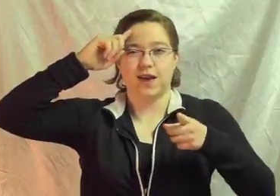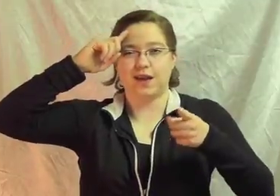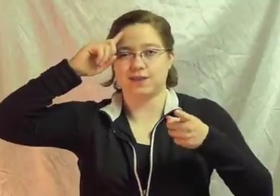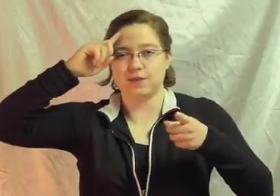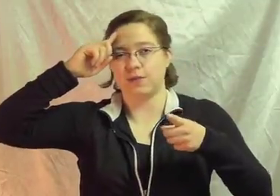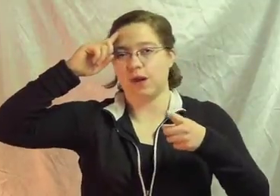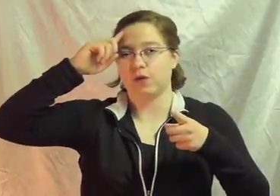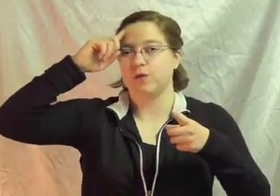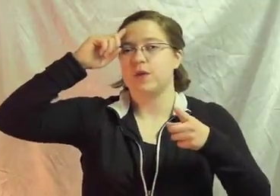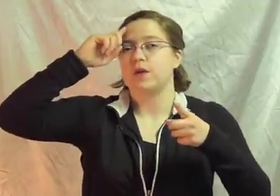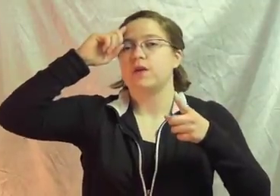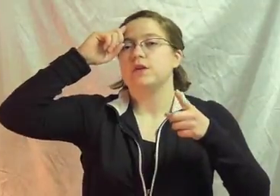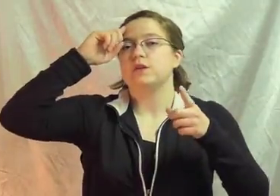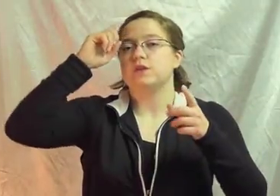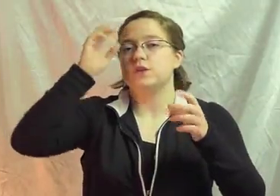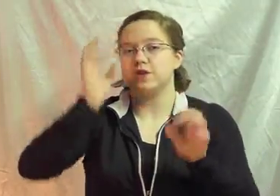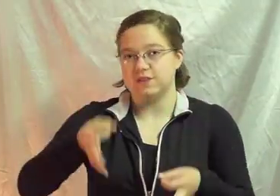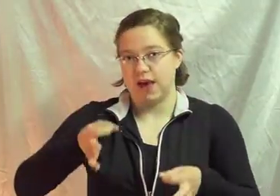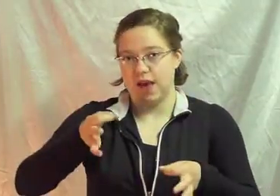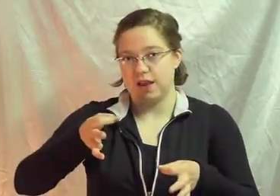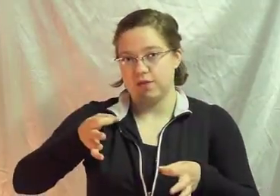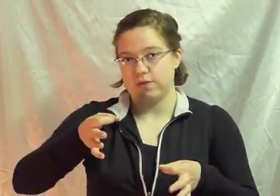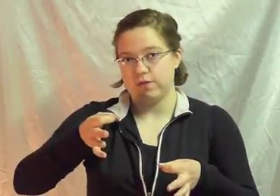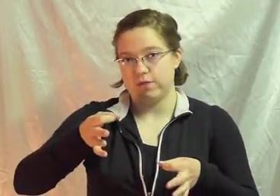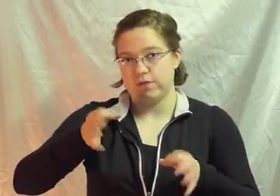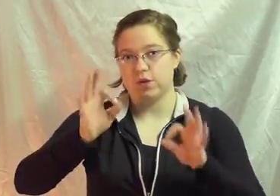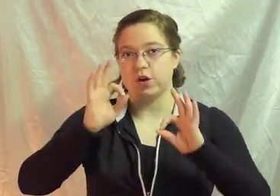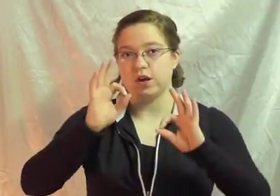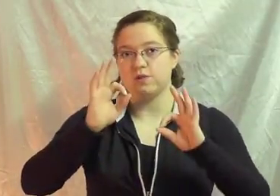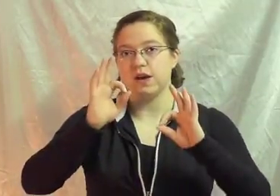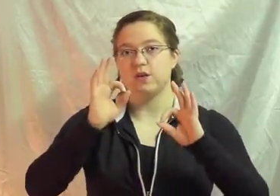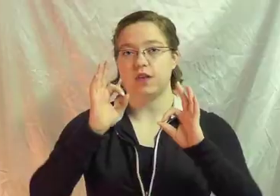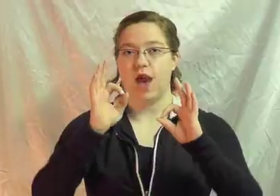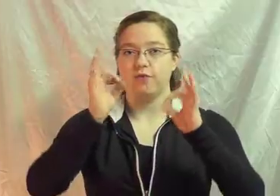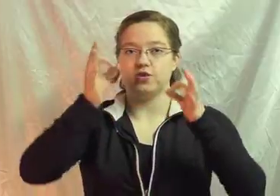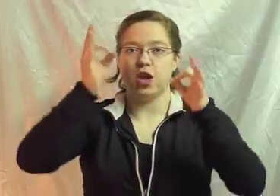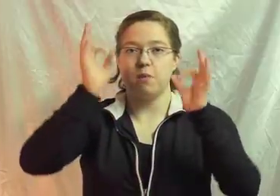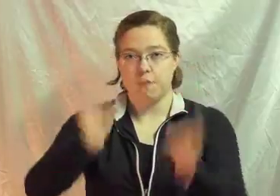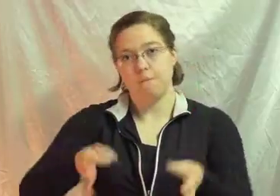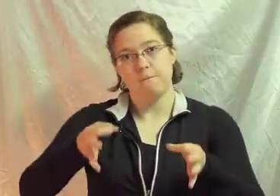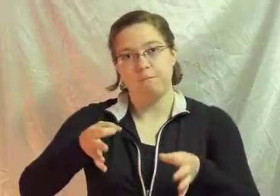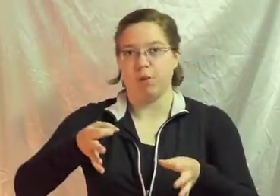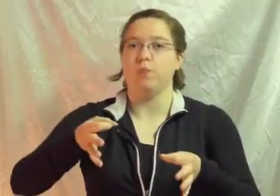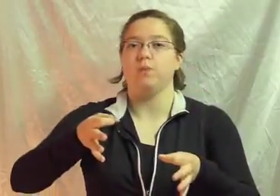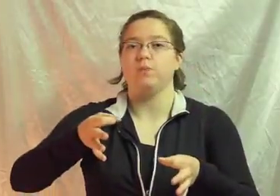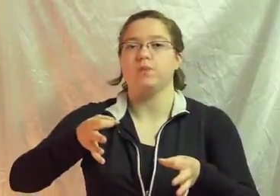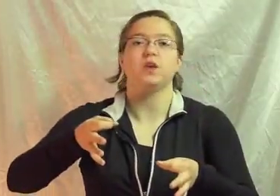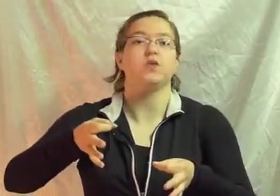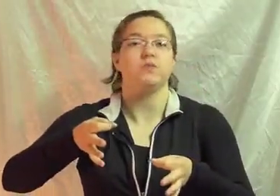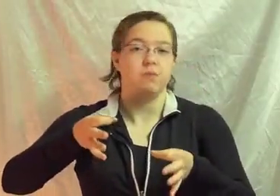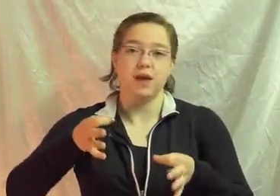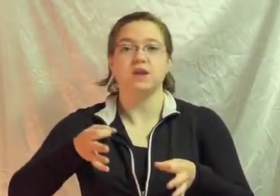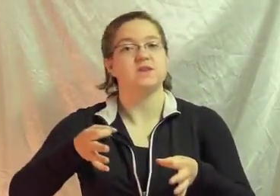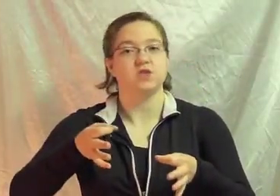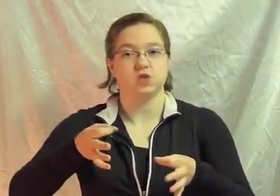hangs in the middle Decide You're going to come down in the F shape Boom Like you've made a decision